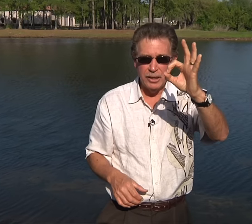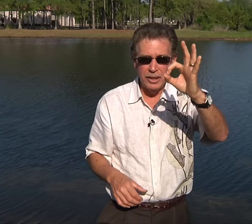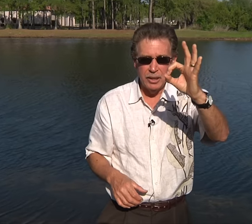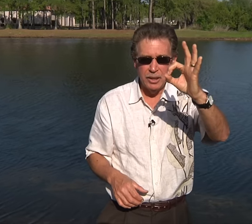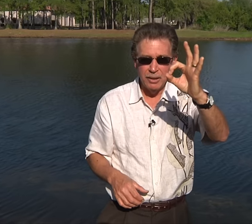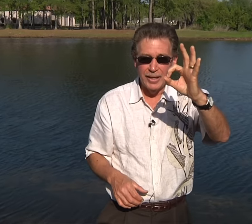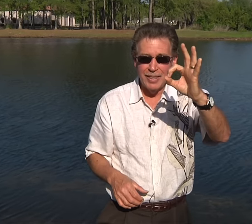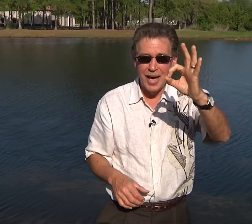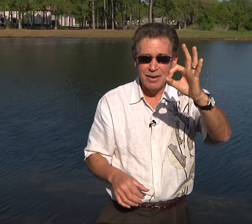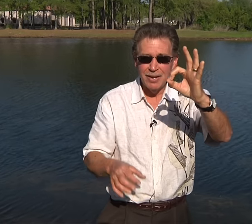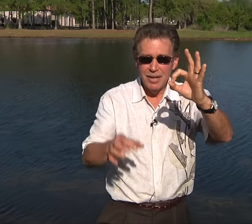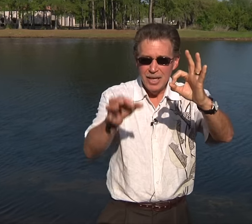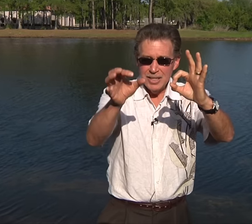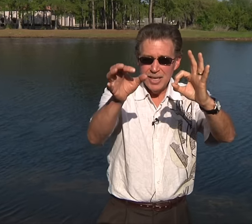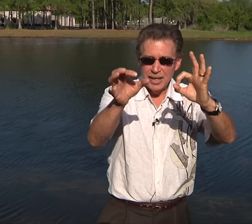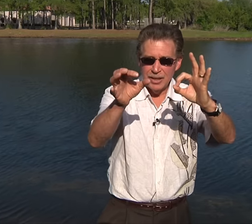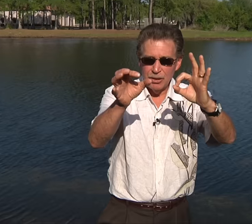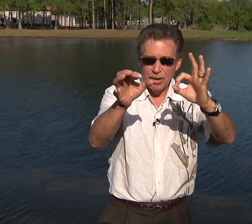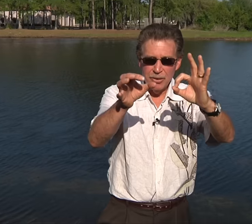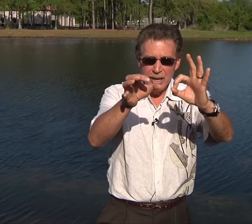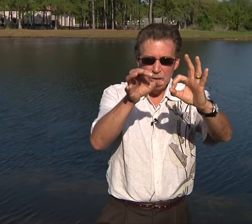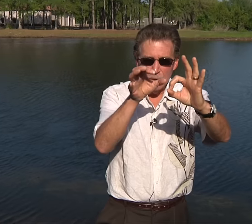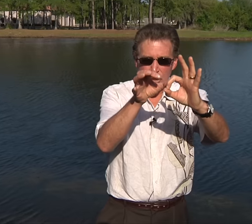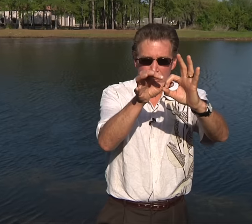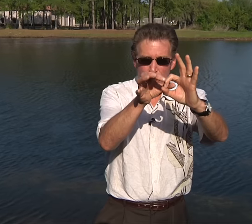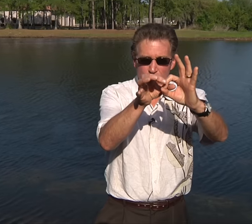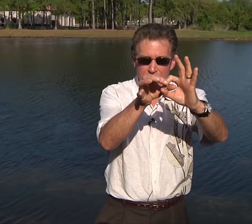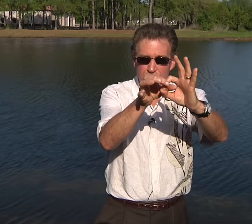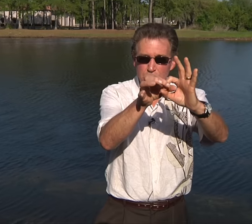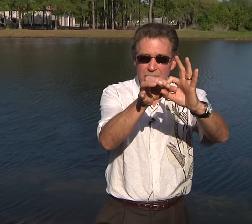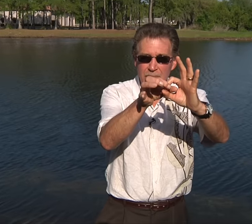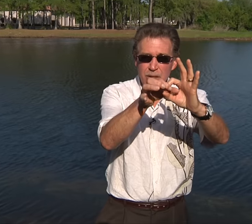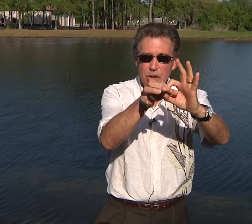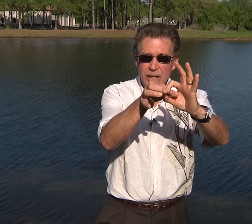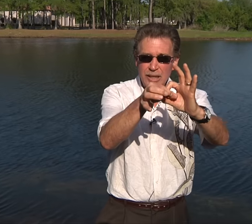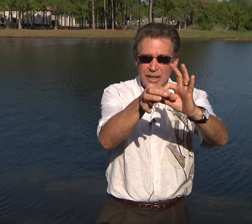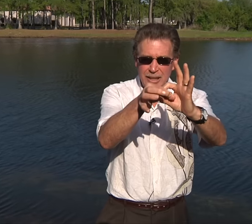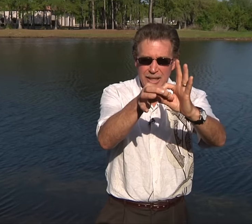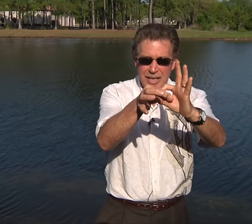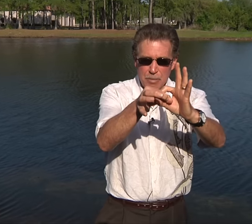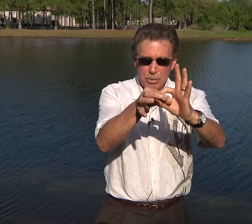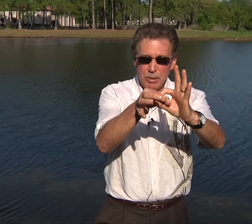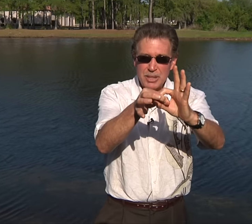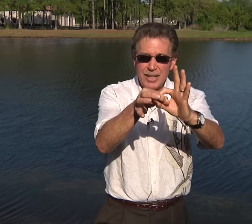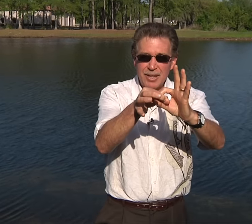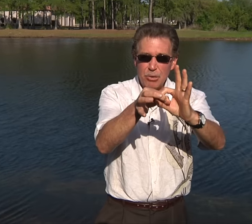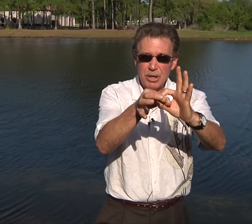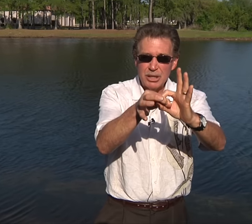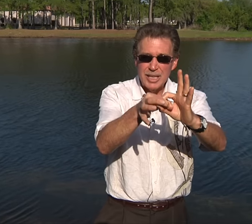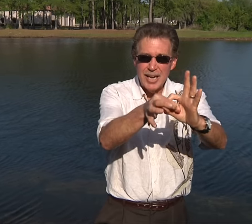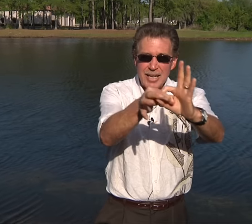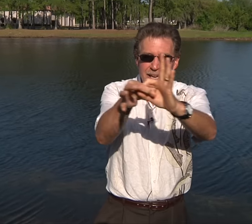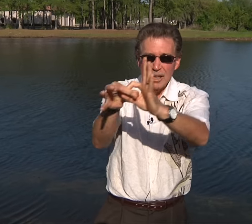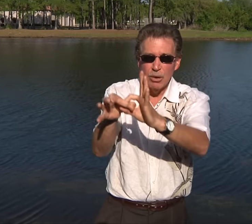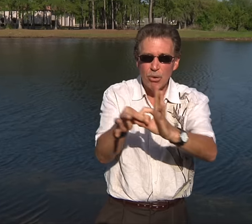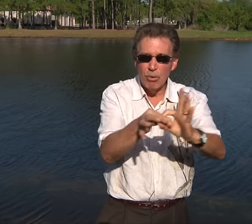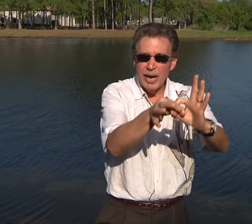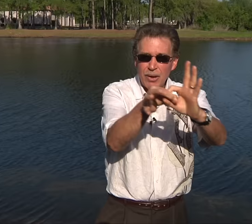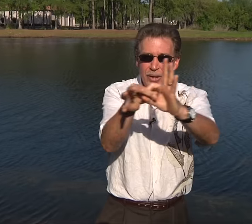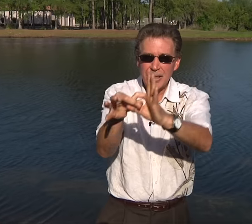link, like that. Take your other hand, your thumb, go right through, make another chain link, put them together real tight, and go around like